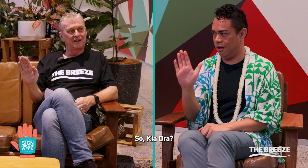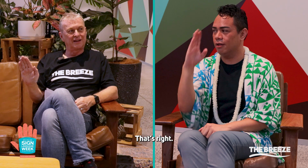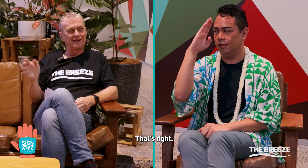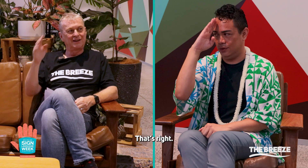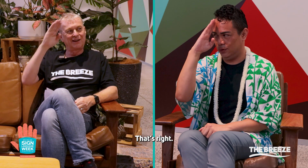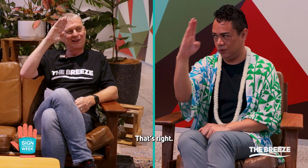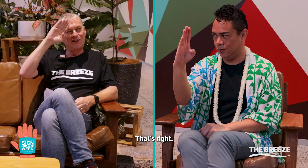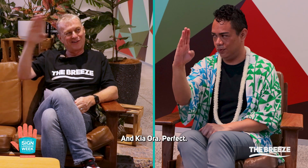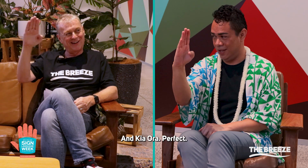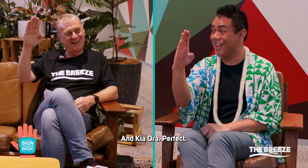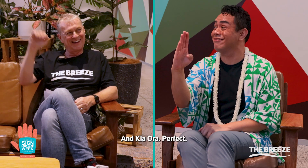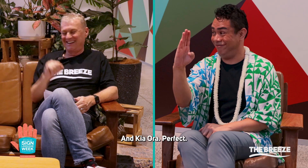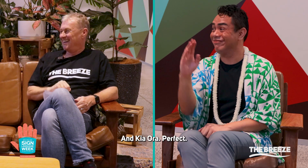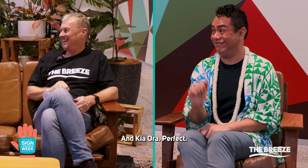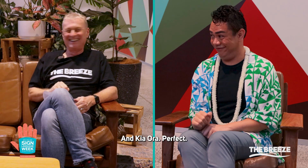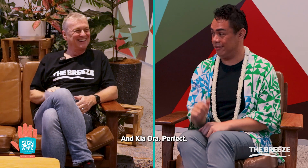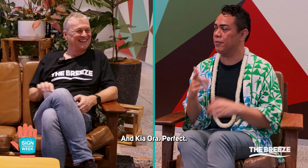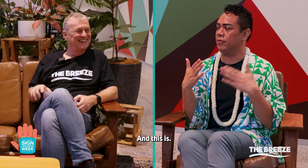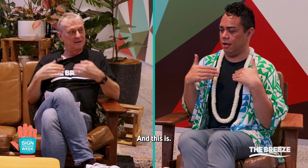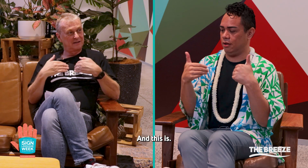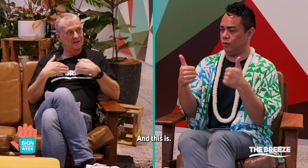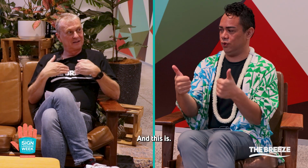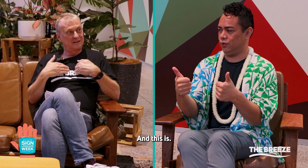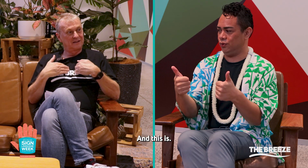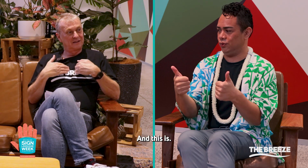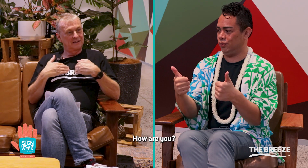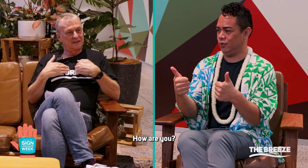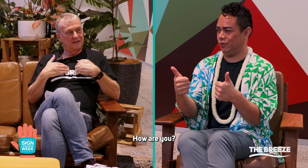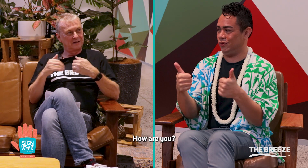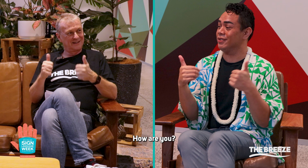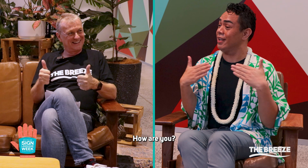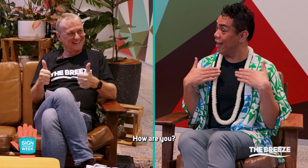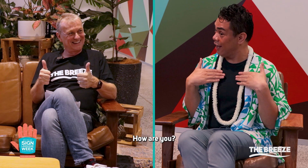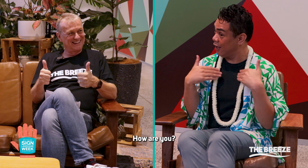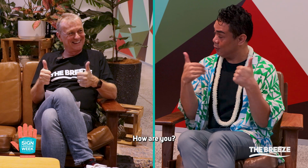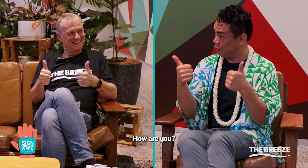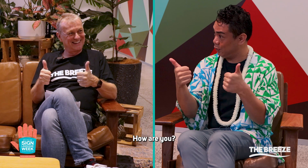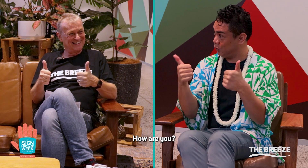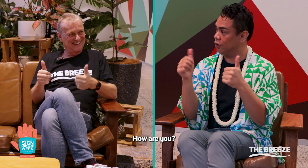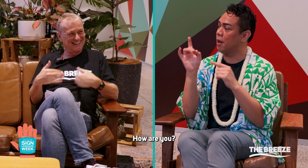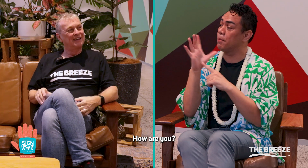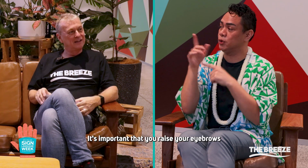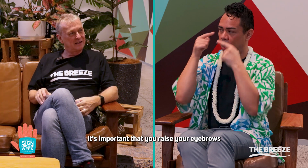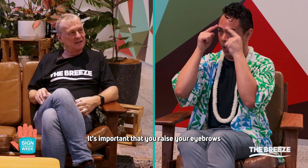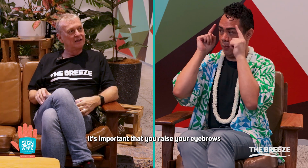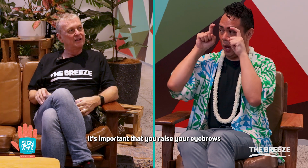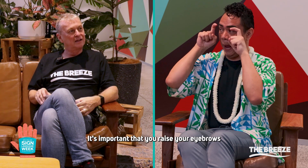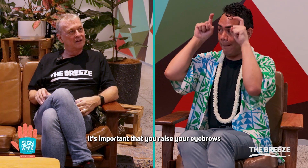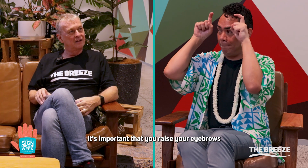That's right. And Kia ora. Perfect. And this is, how are you? How are you? It's important that you raise your